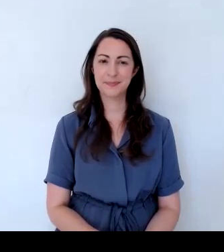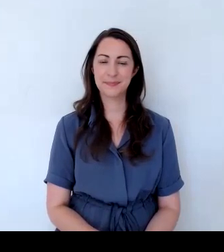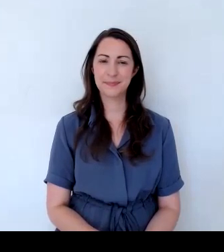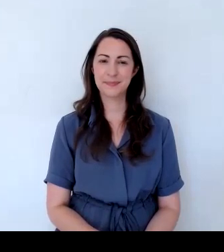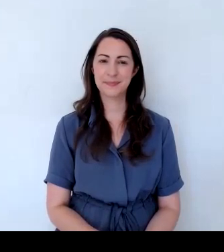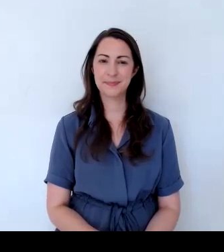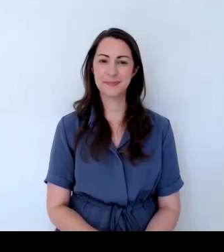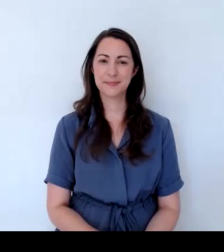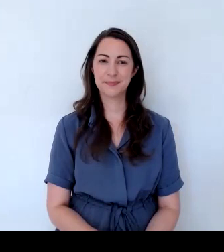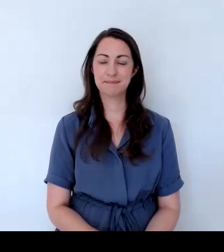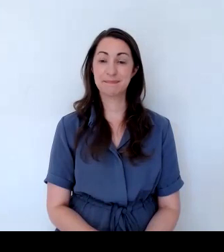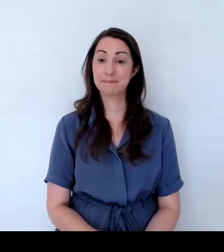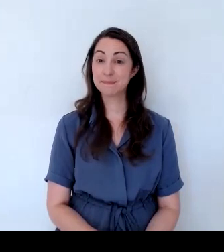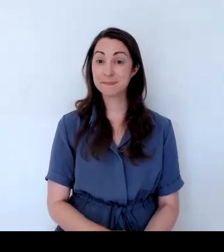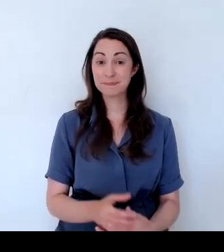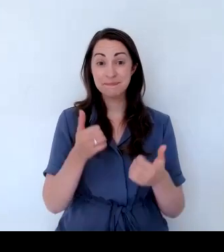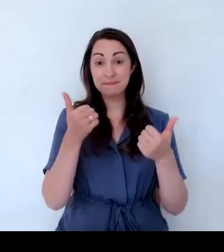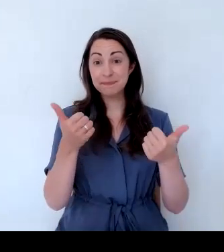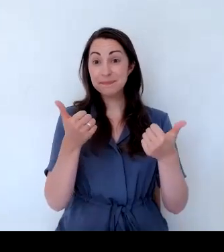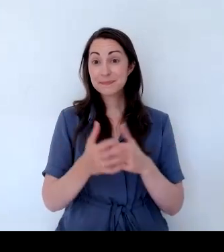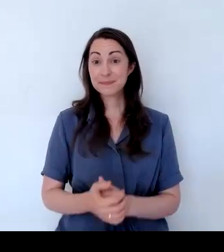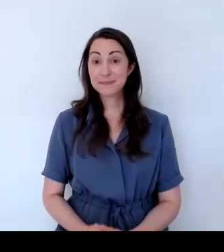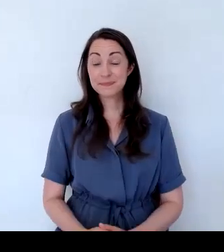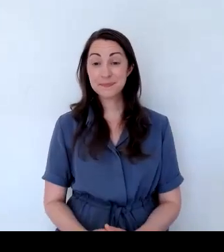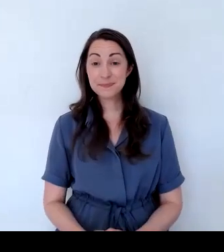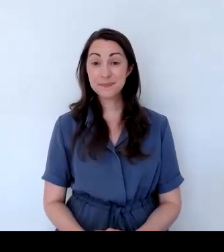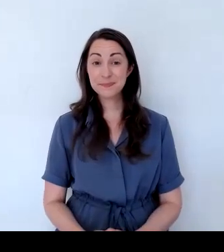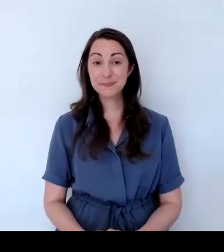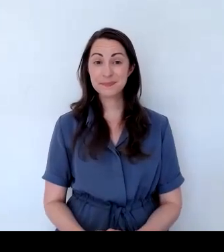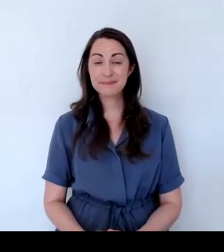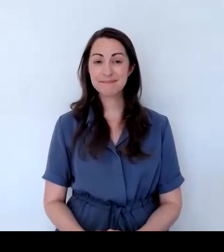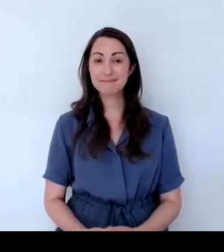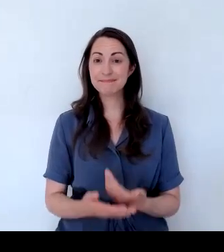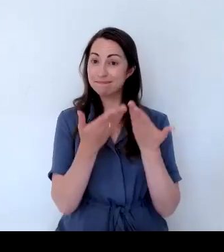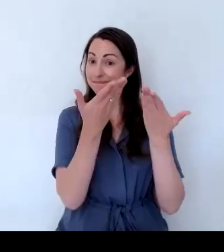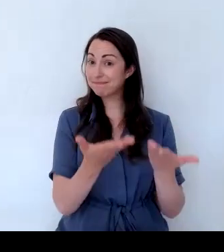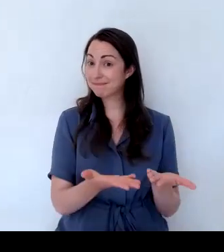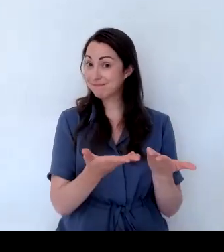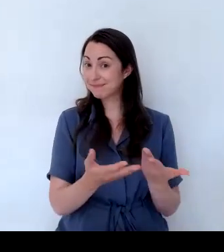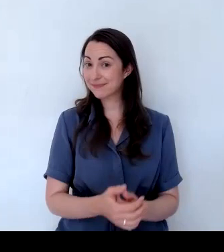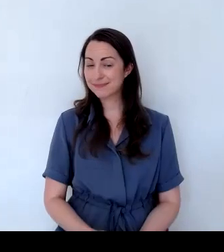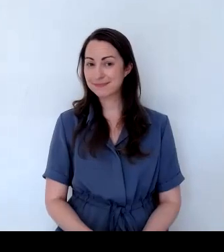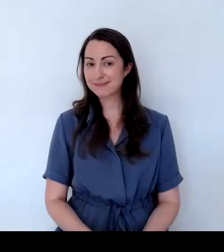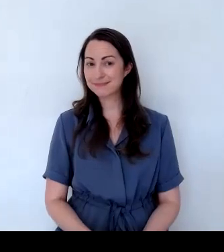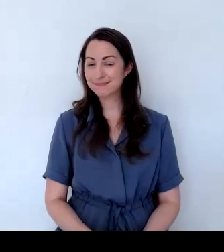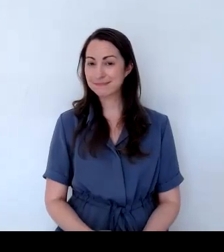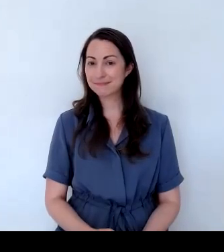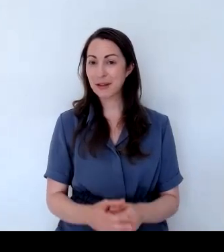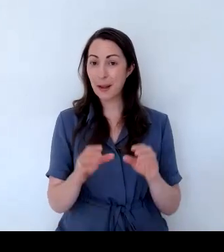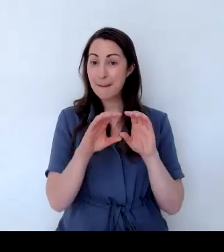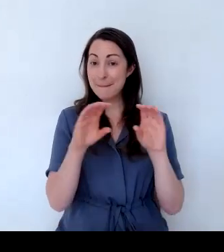Okay, so that's the upright planter